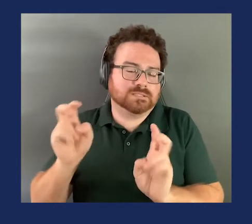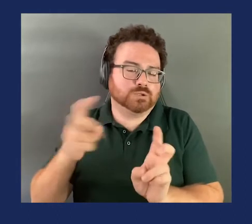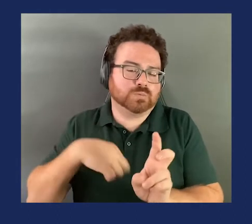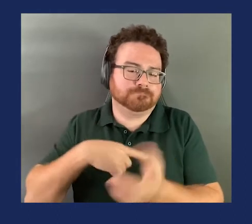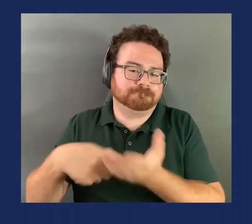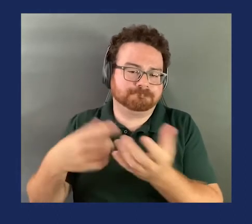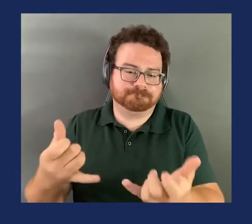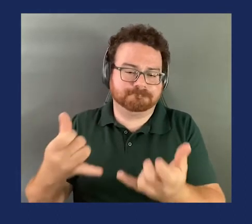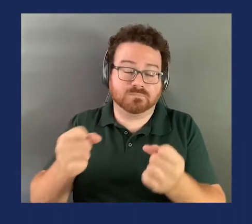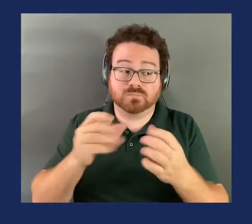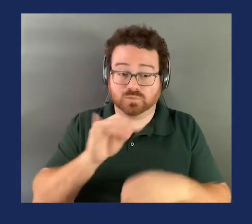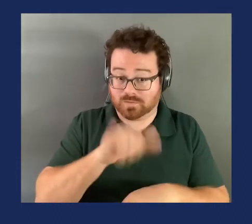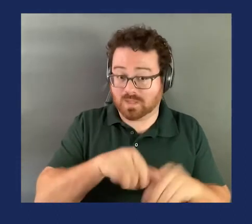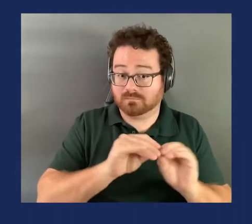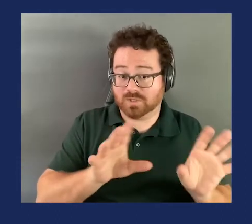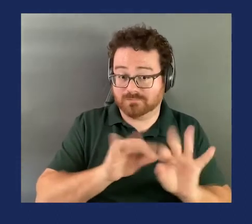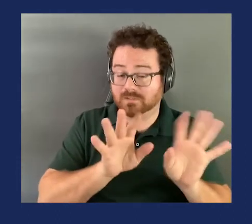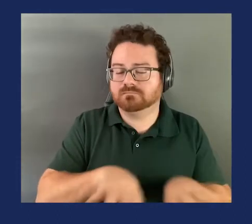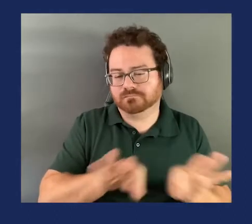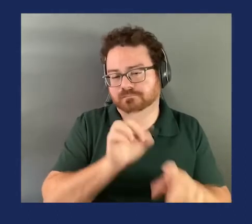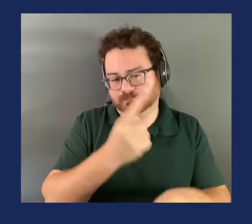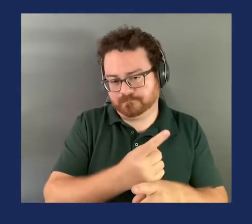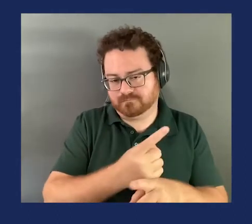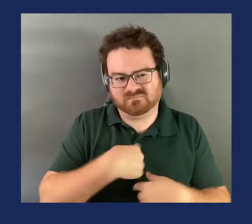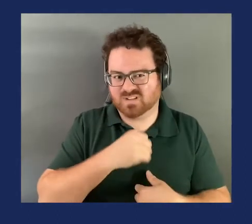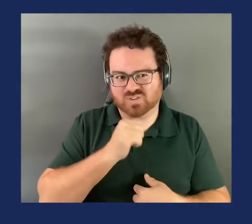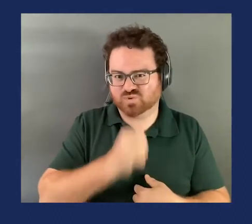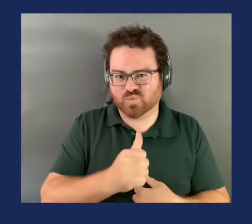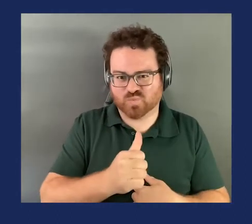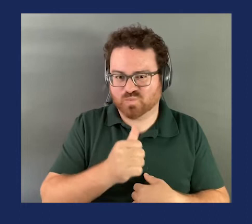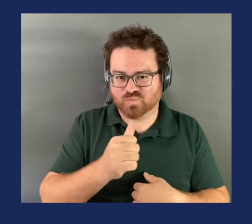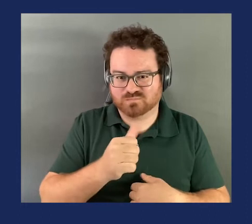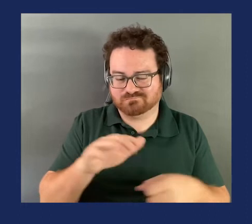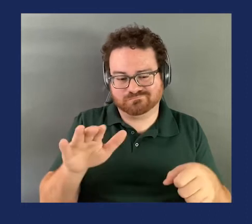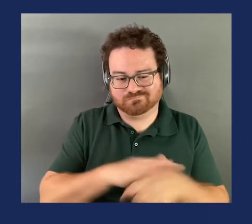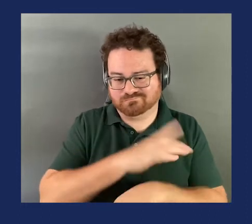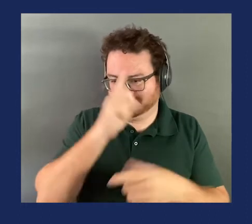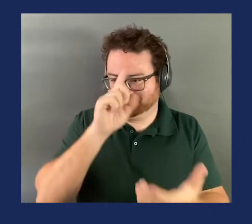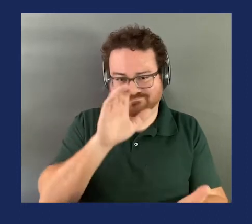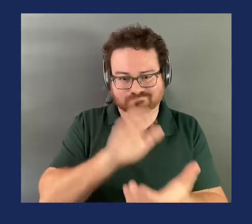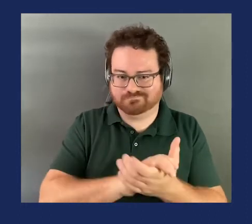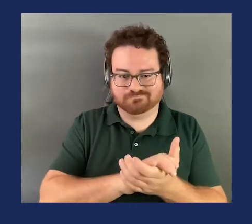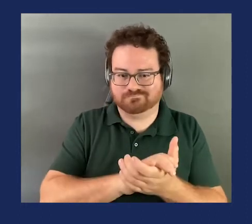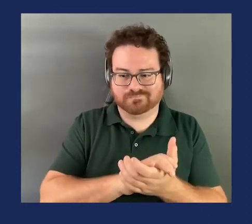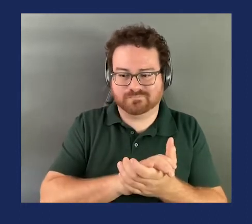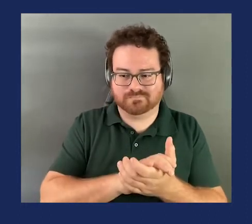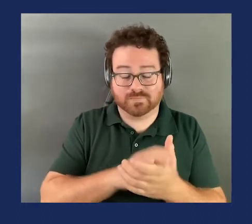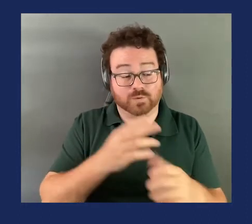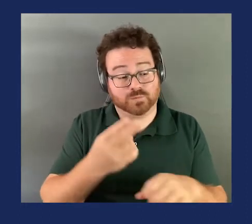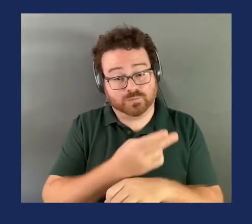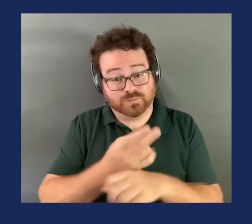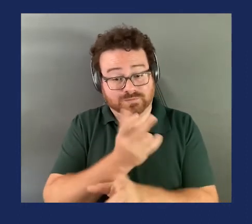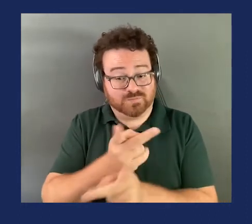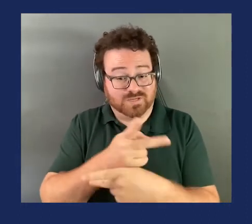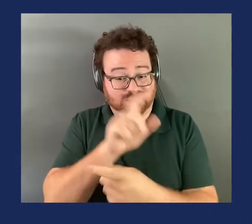clarity is necessary. I don't, straight across the board, believe that usage of the product